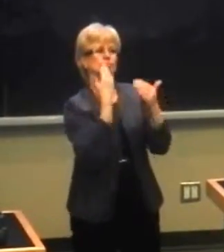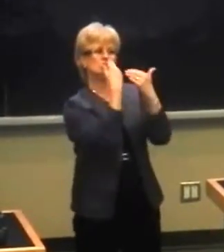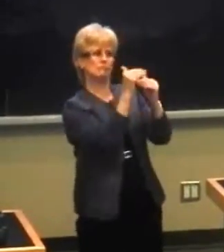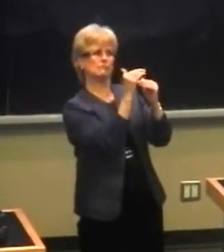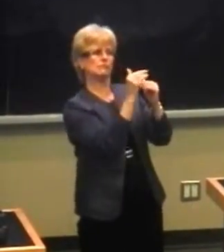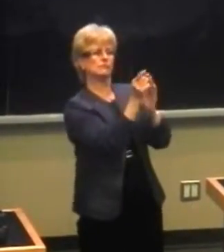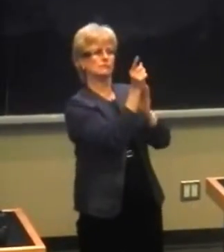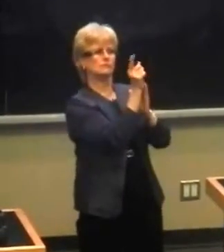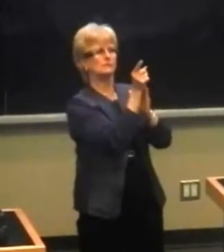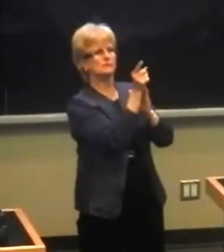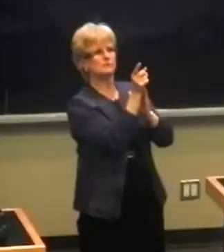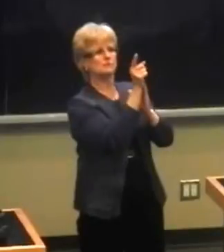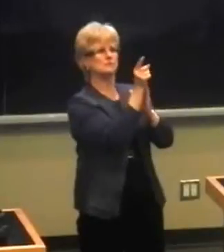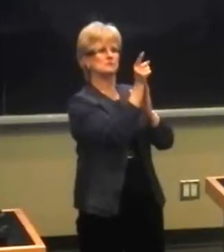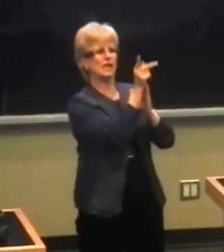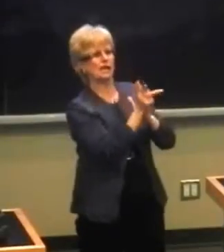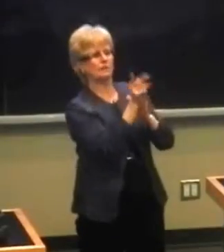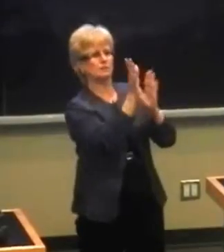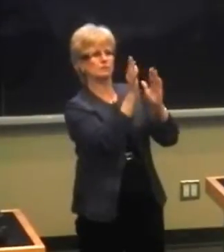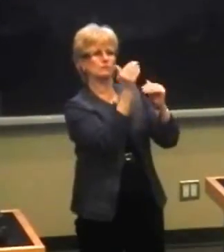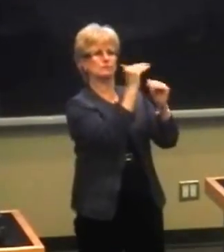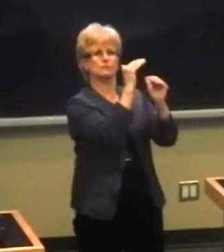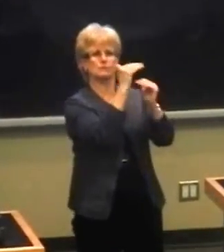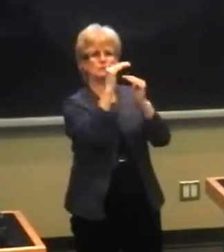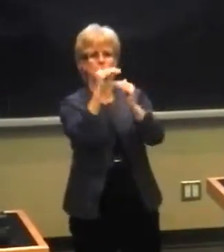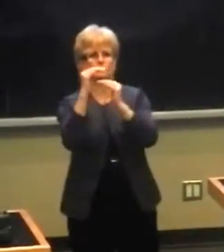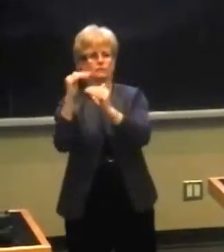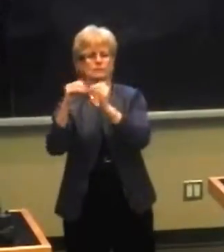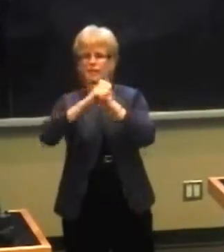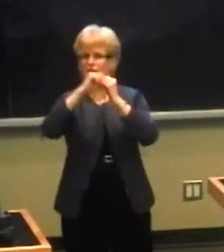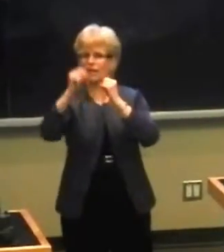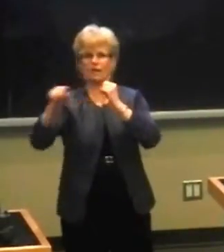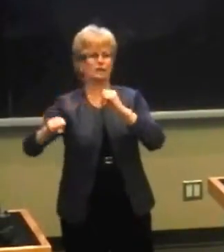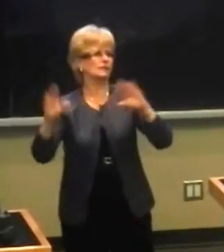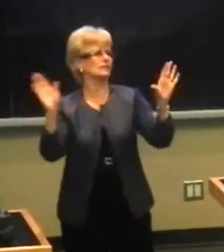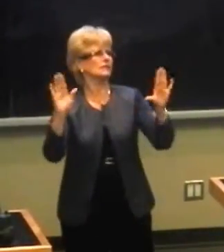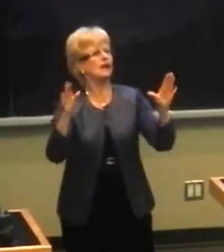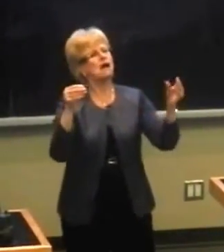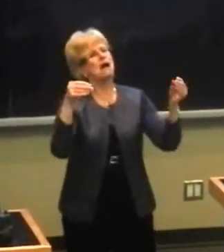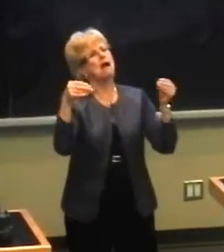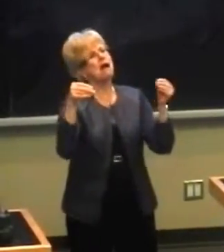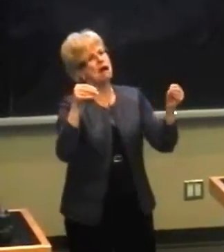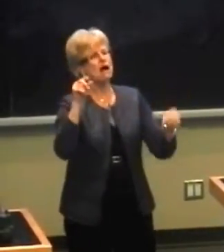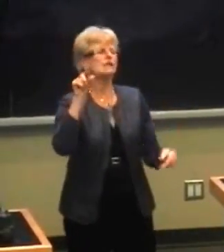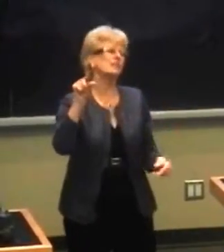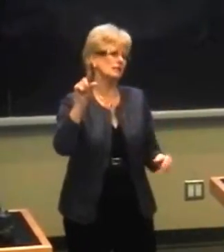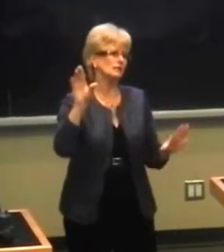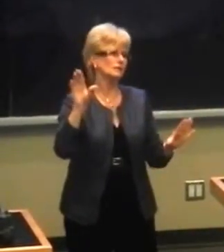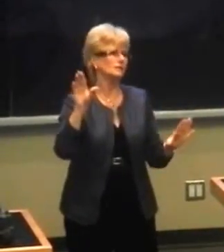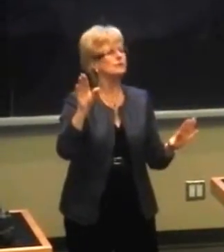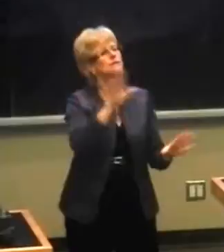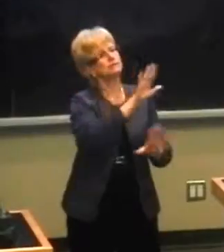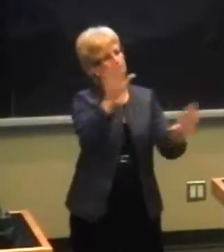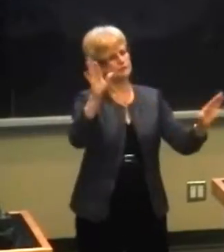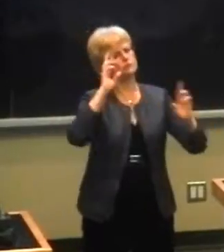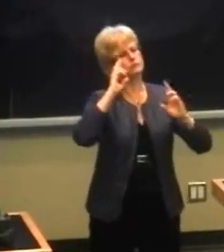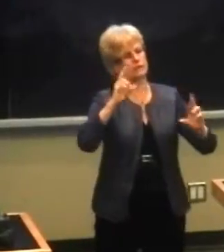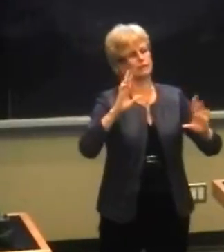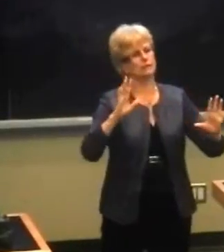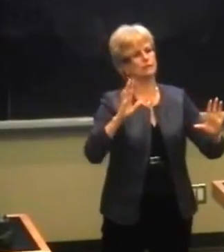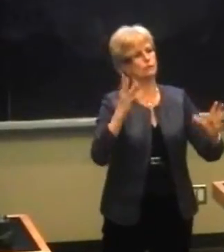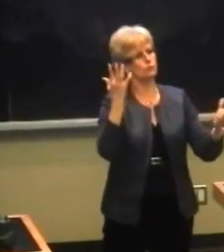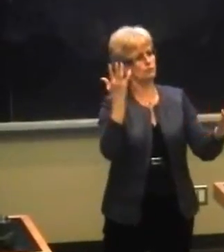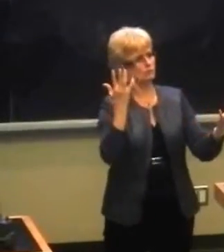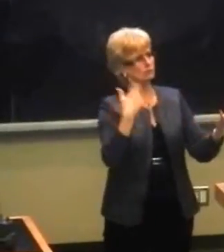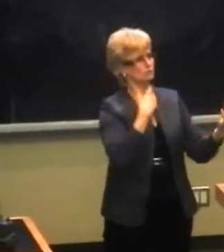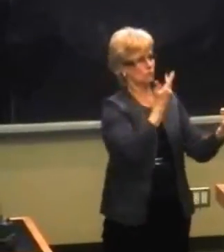your remarks in 90 seconds or fewer. We'll be reasonably lenient with that, but please try to respect that because we